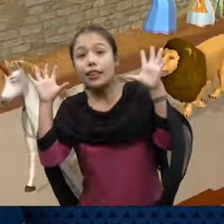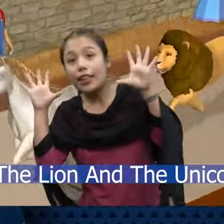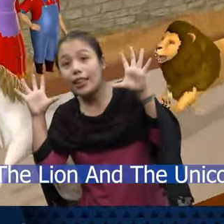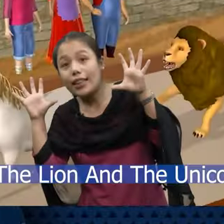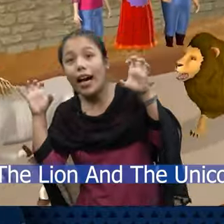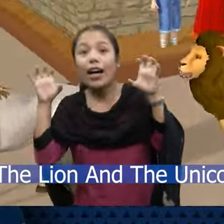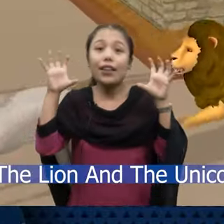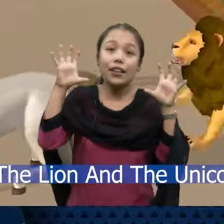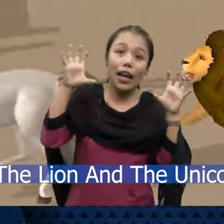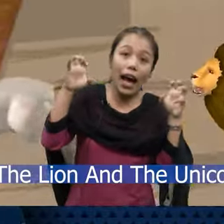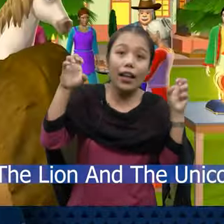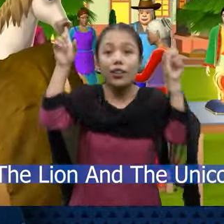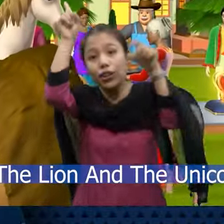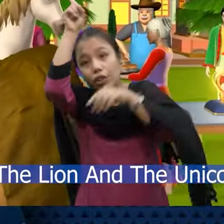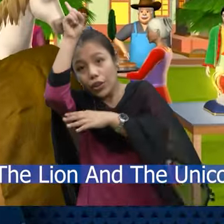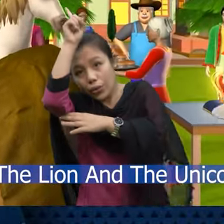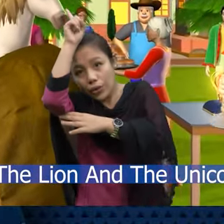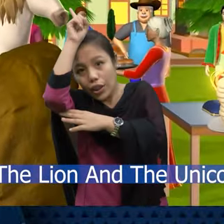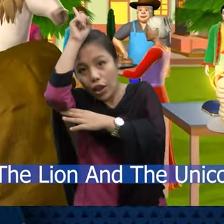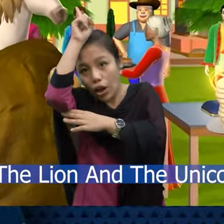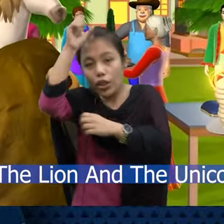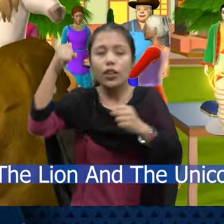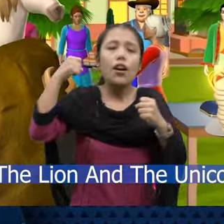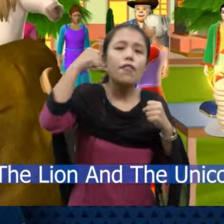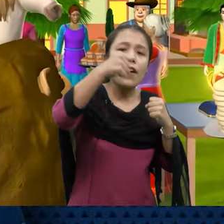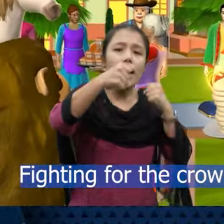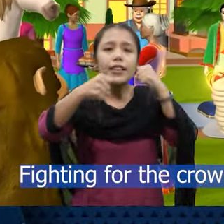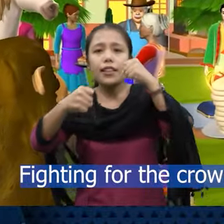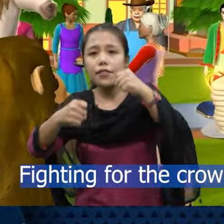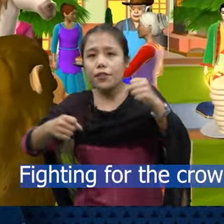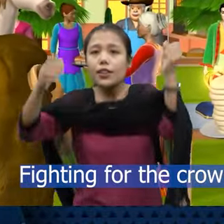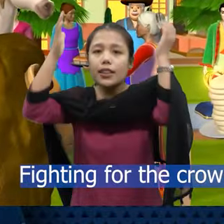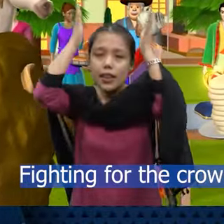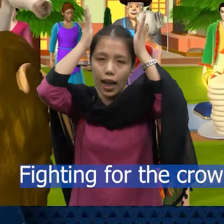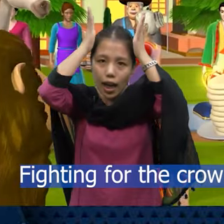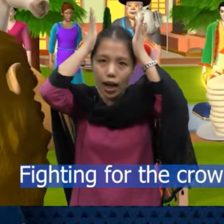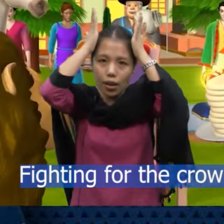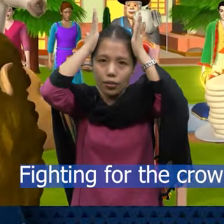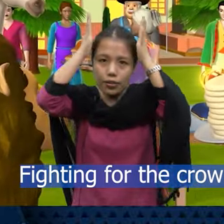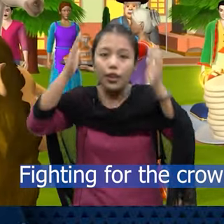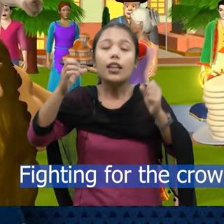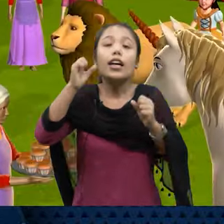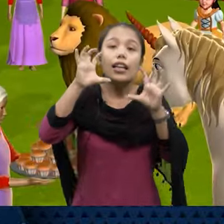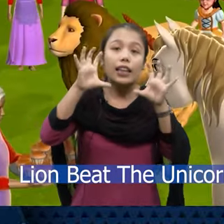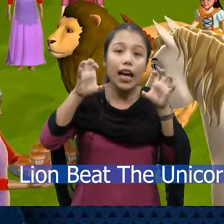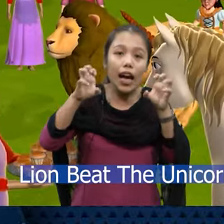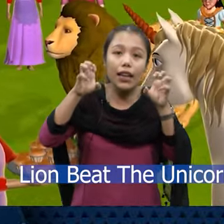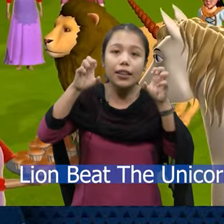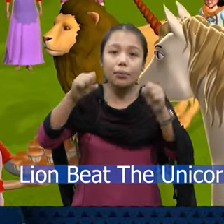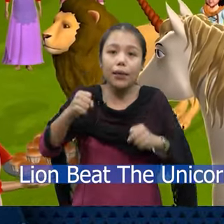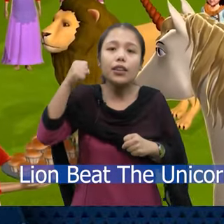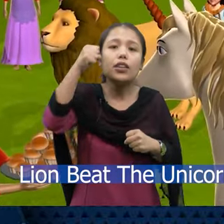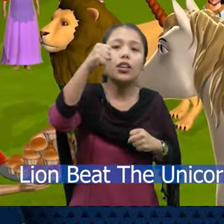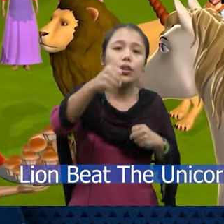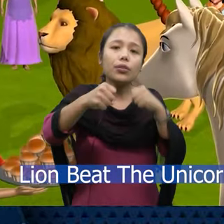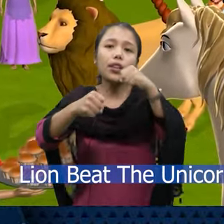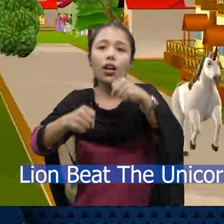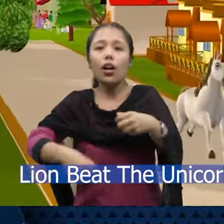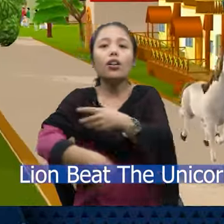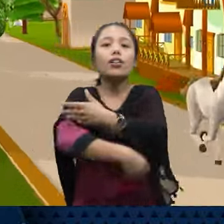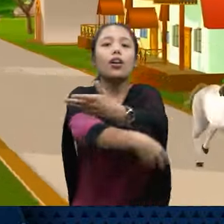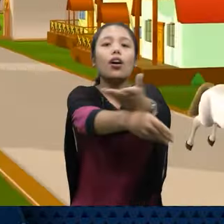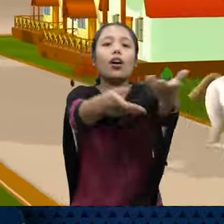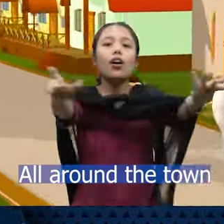The lion and the unicorn fighting for the crown Lion with the